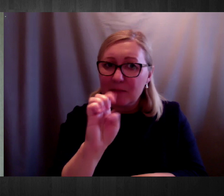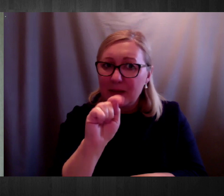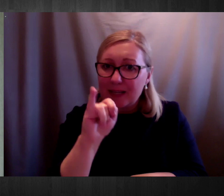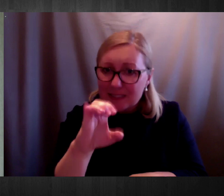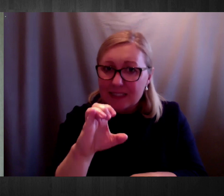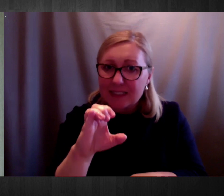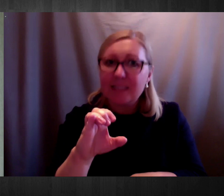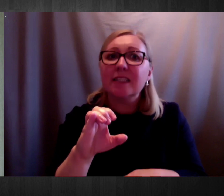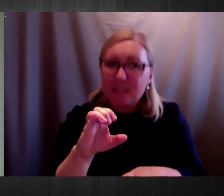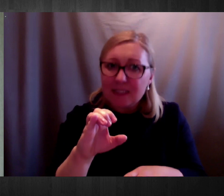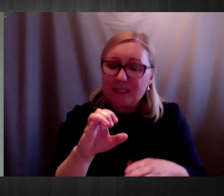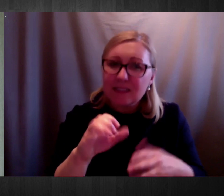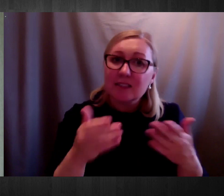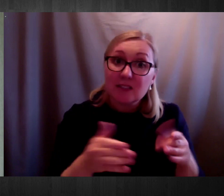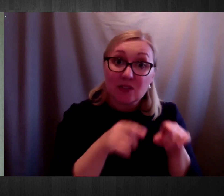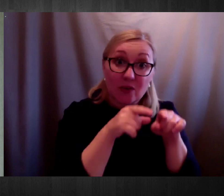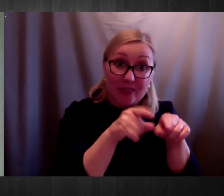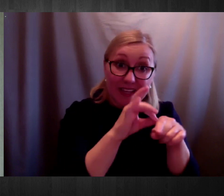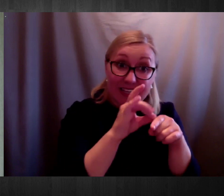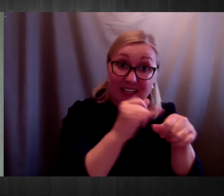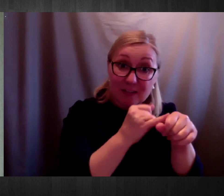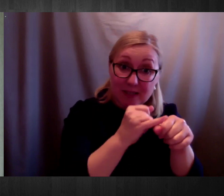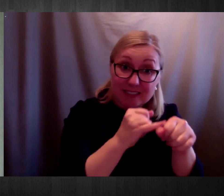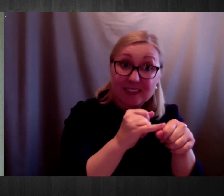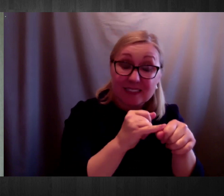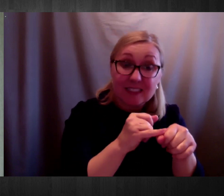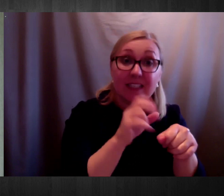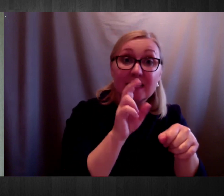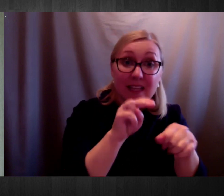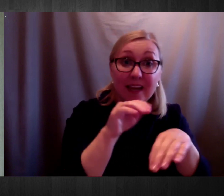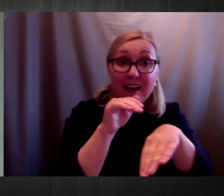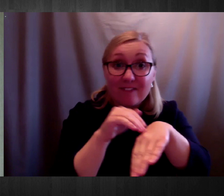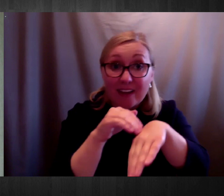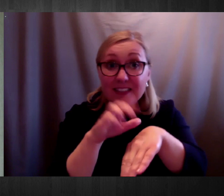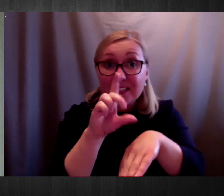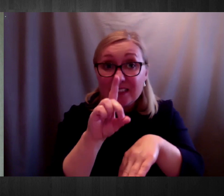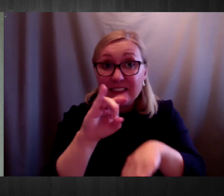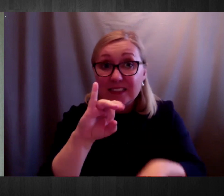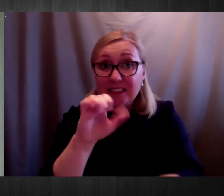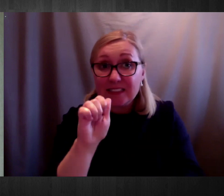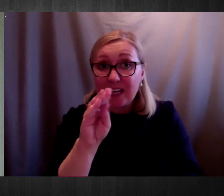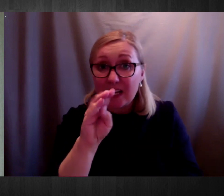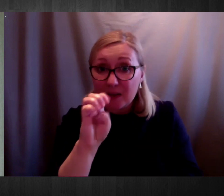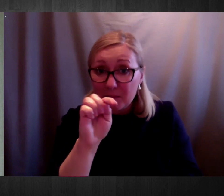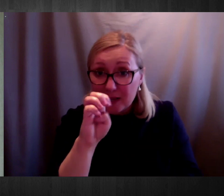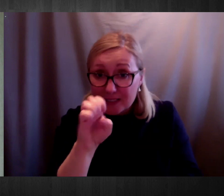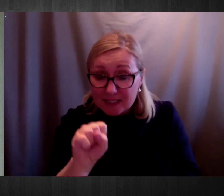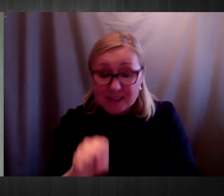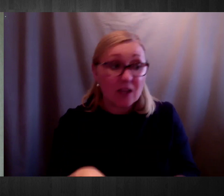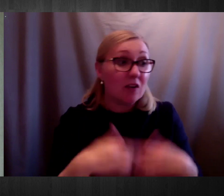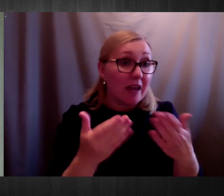Elazapine Zyprexa aggravates diabetes and the combination of three antipsychotics combined